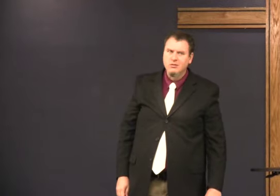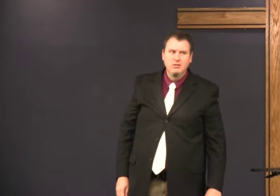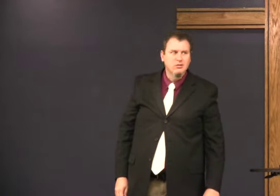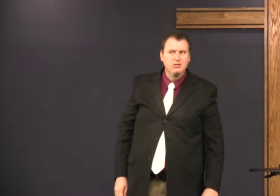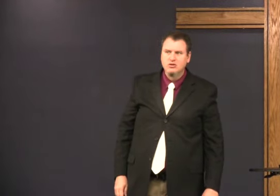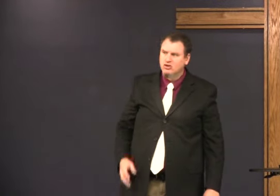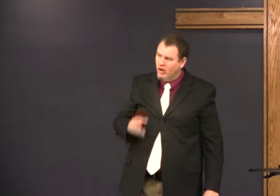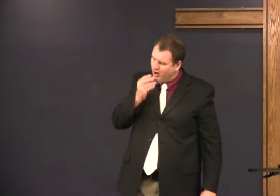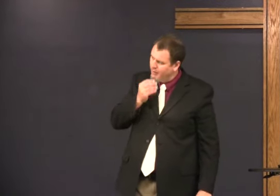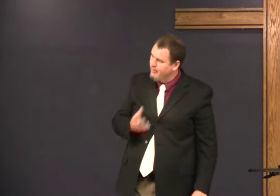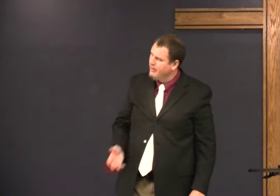and Jesus says